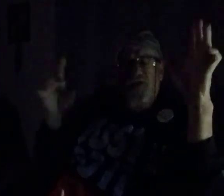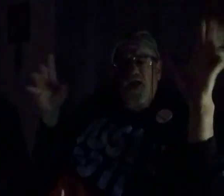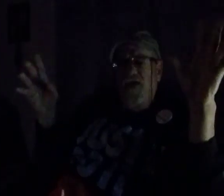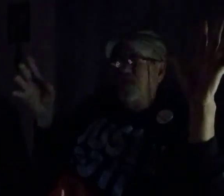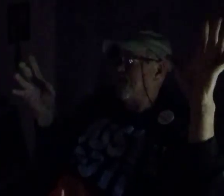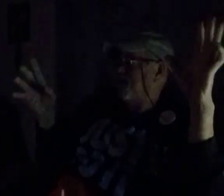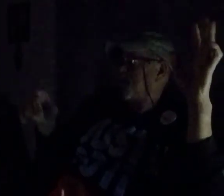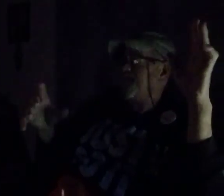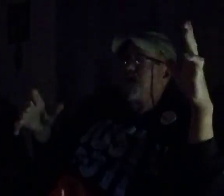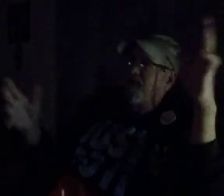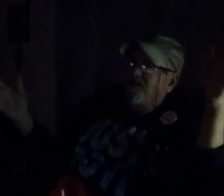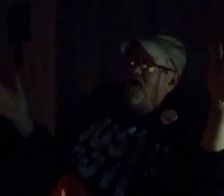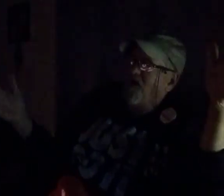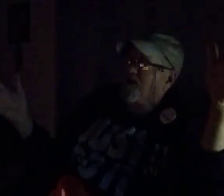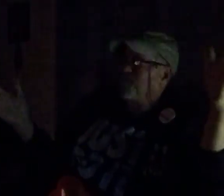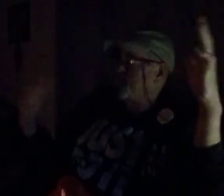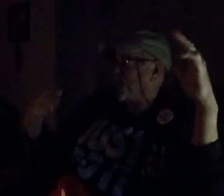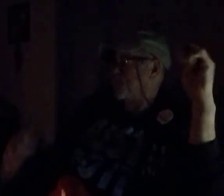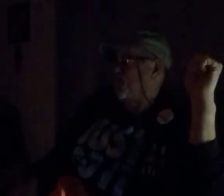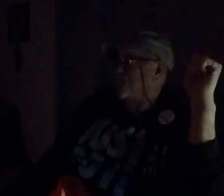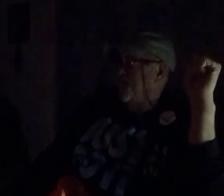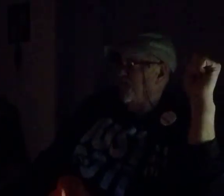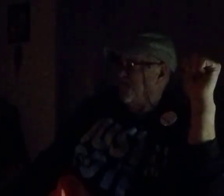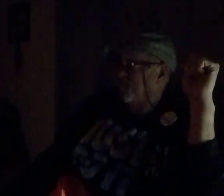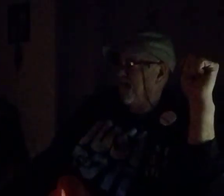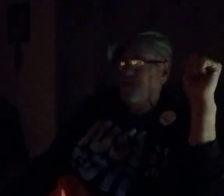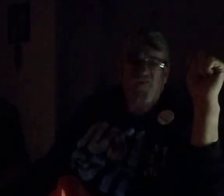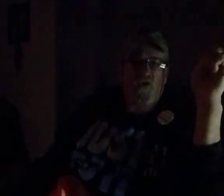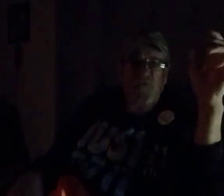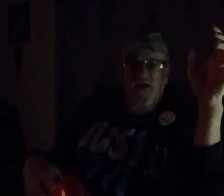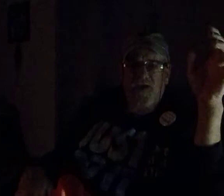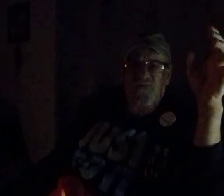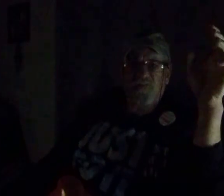kid, and then, other people approached me about this kid. They told me he's,